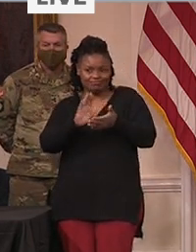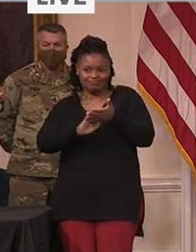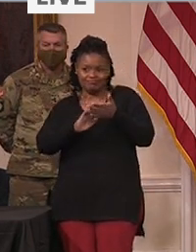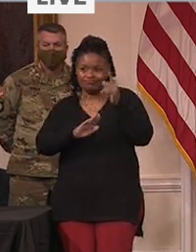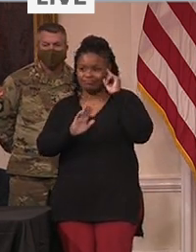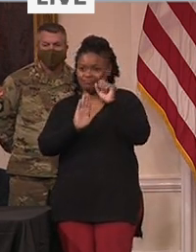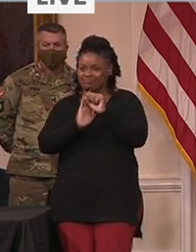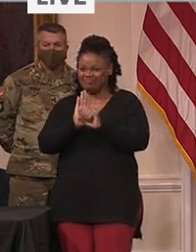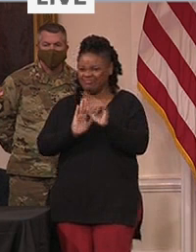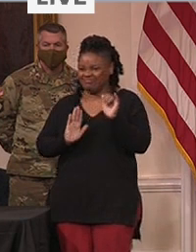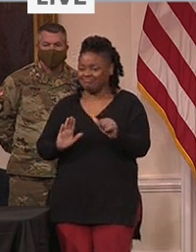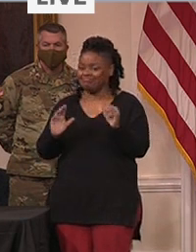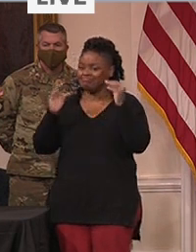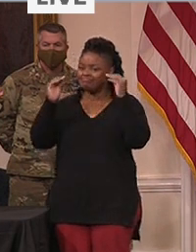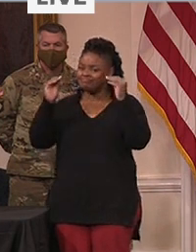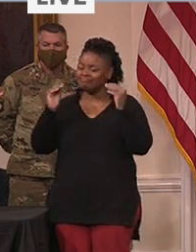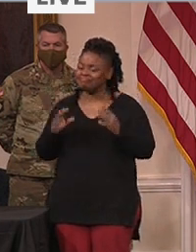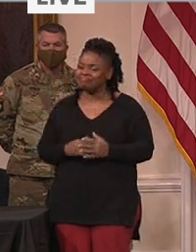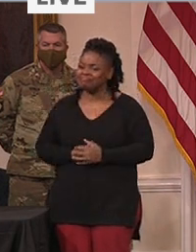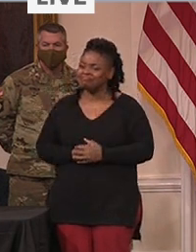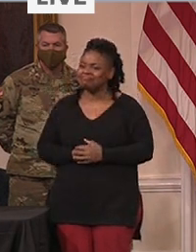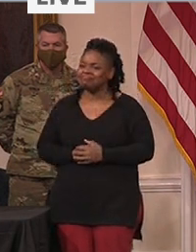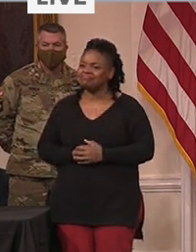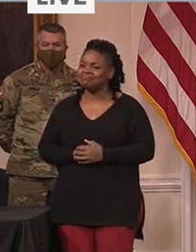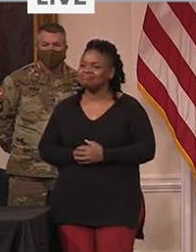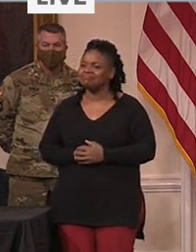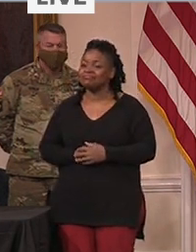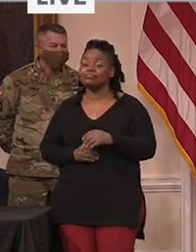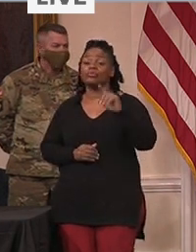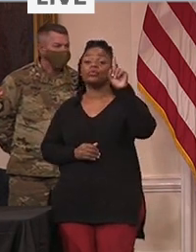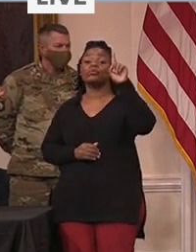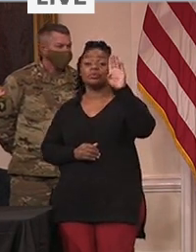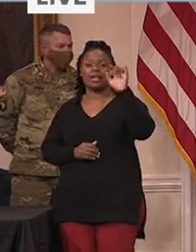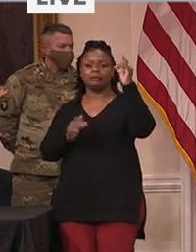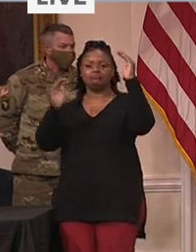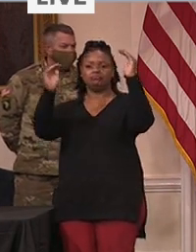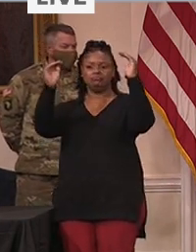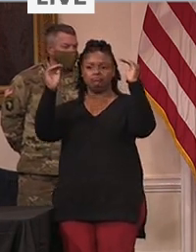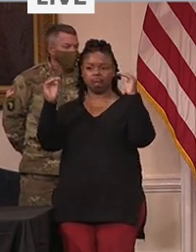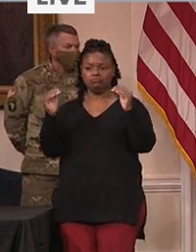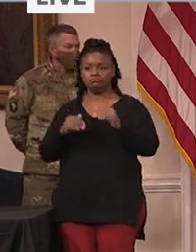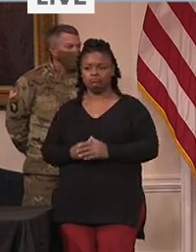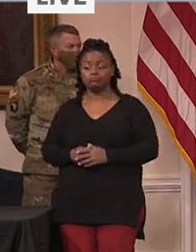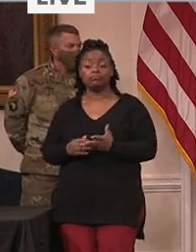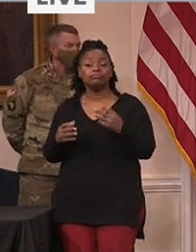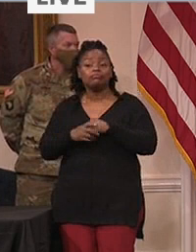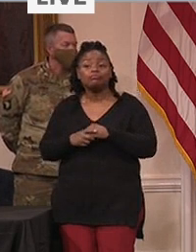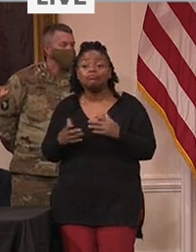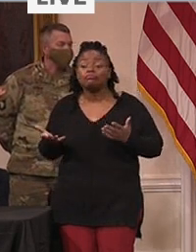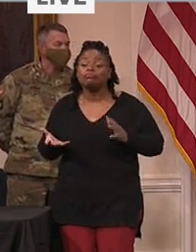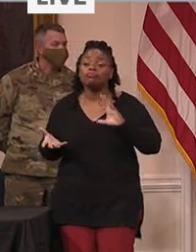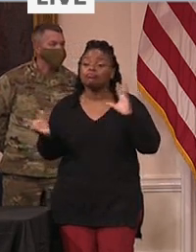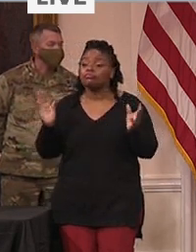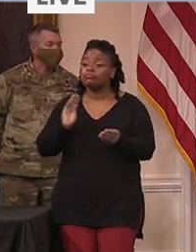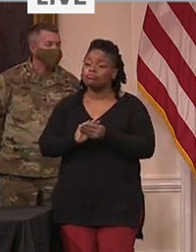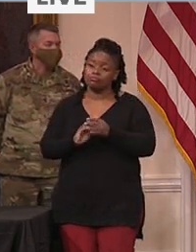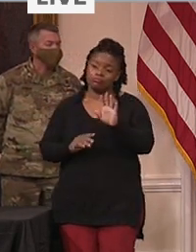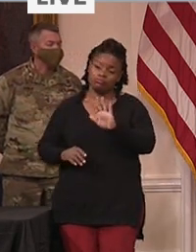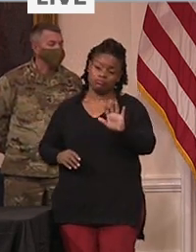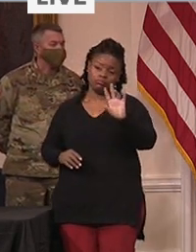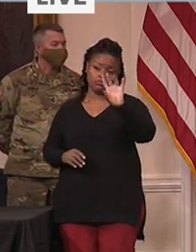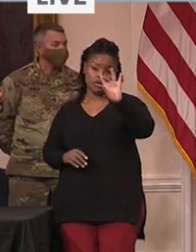revised phase one B of our plan now includes approximately 860,000